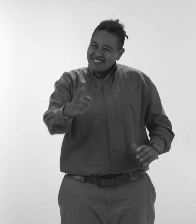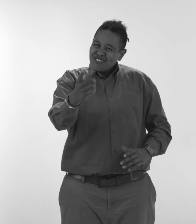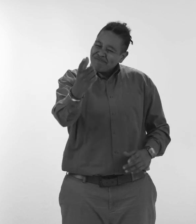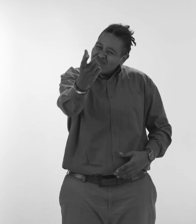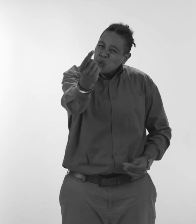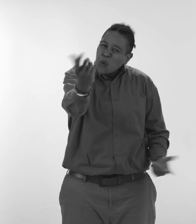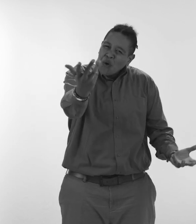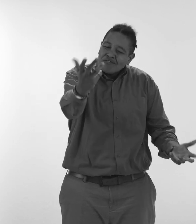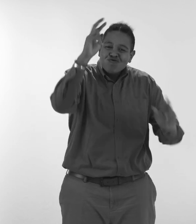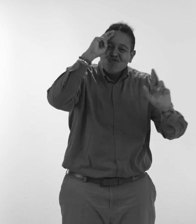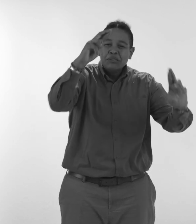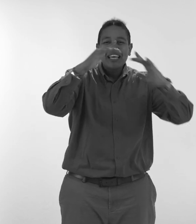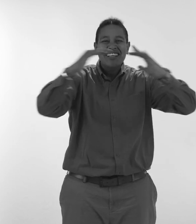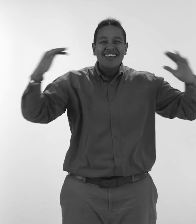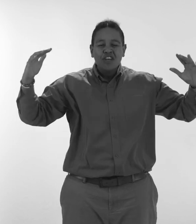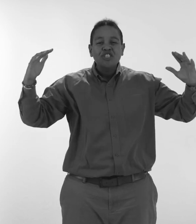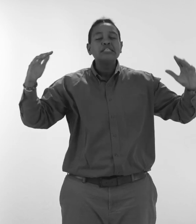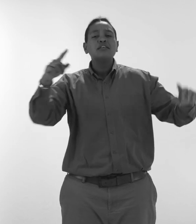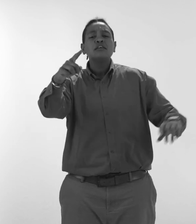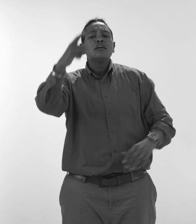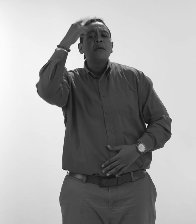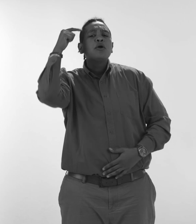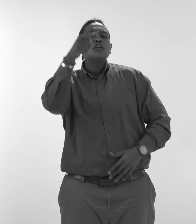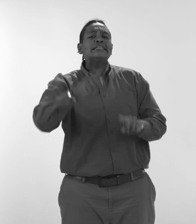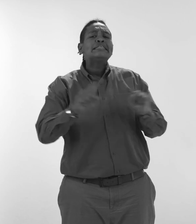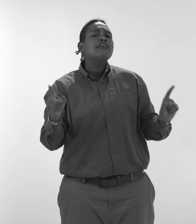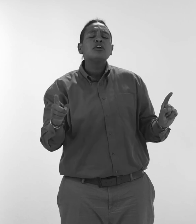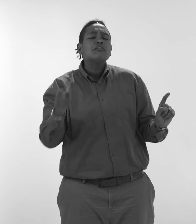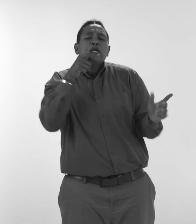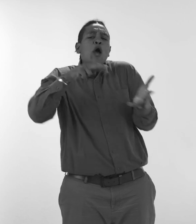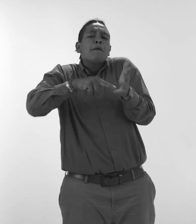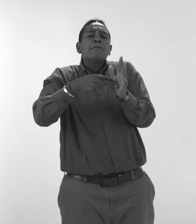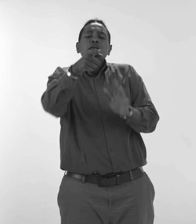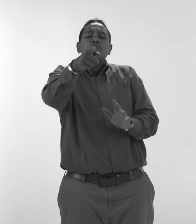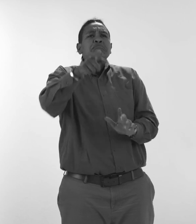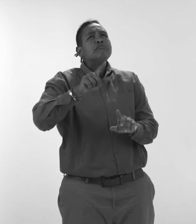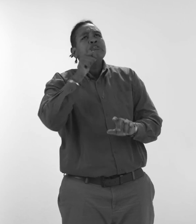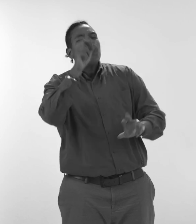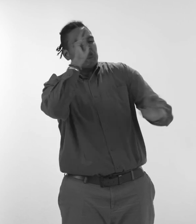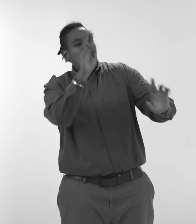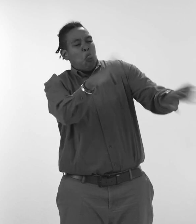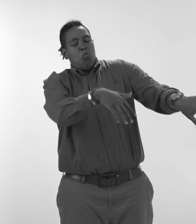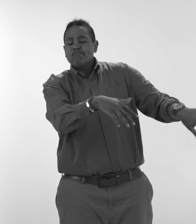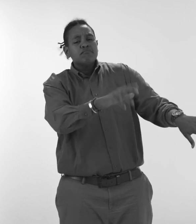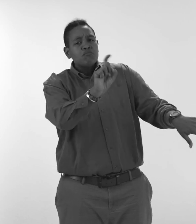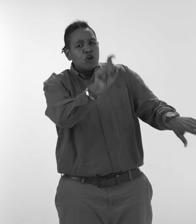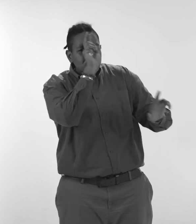Respect diversity. Just because you're different doesn't mean you don't deserve respect. I want a Jamaica where I can enjoy